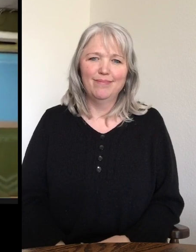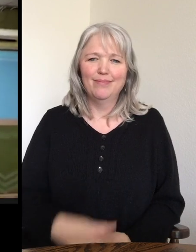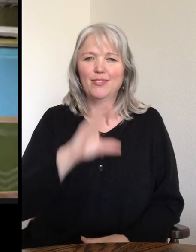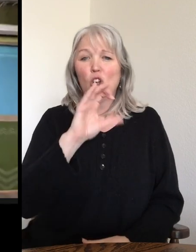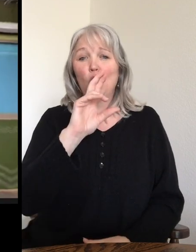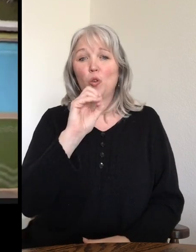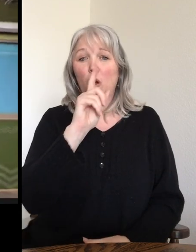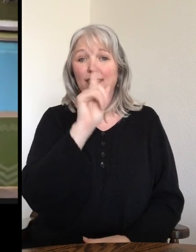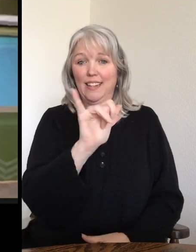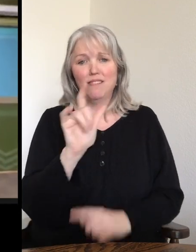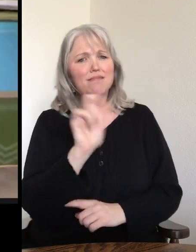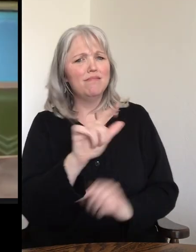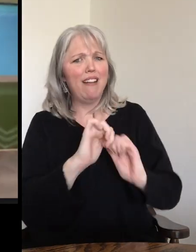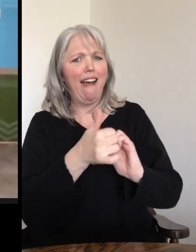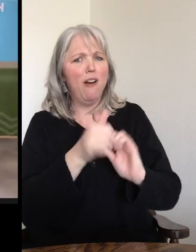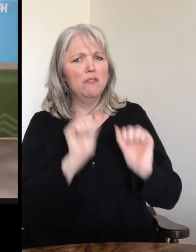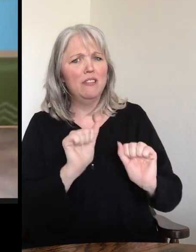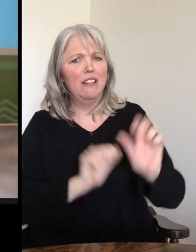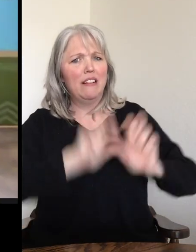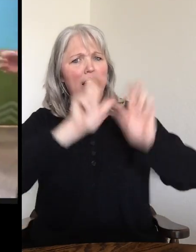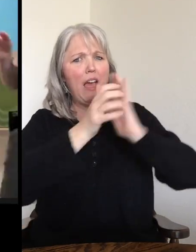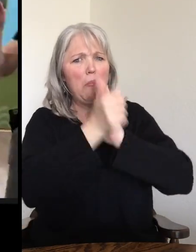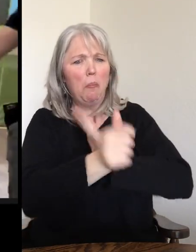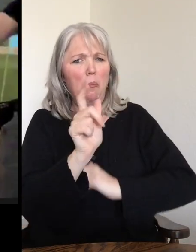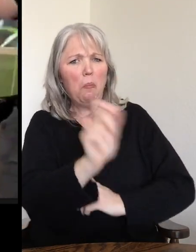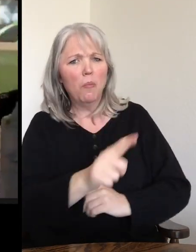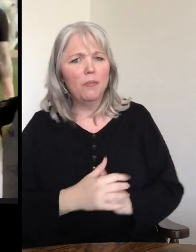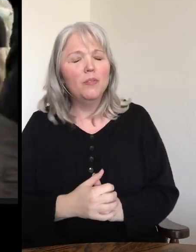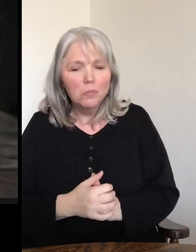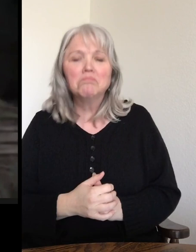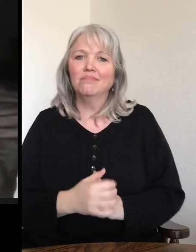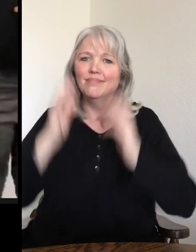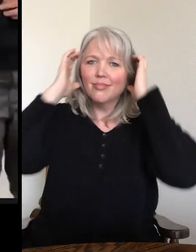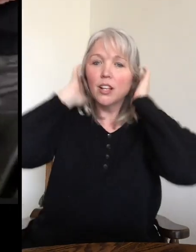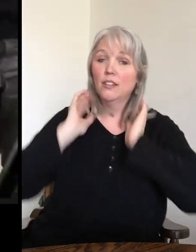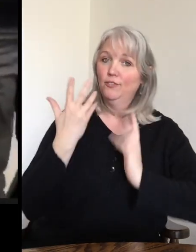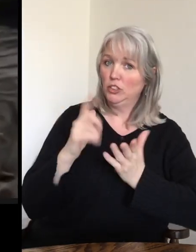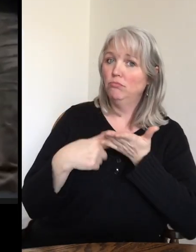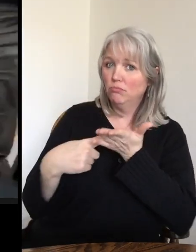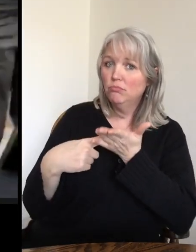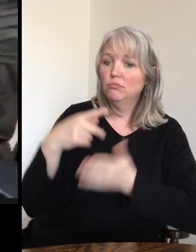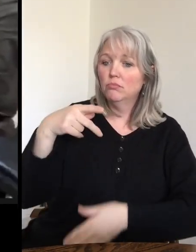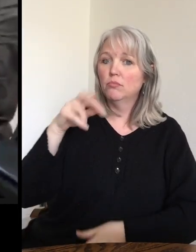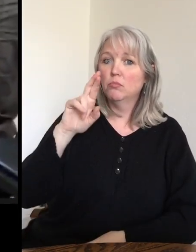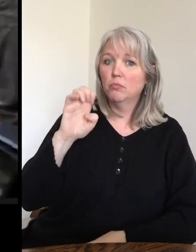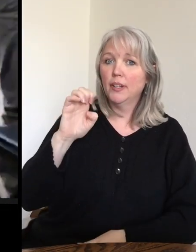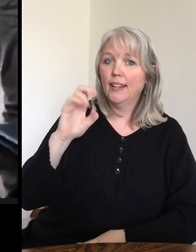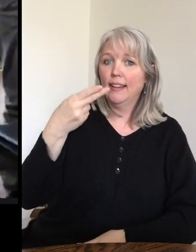Crosley asked, how is Reto able to climb so well? Yeah, so we talked a little bit about the prehensile tail